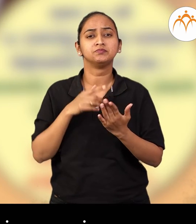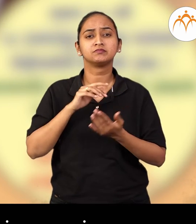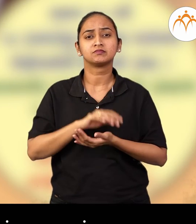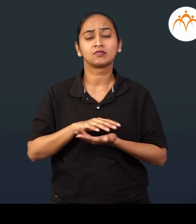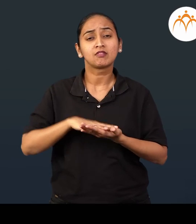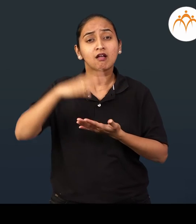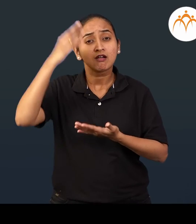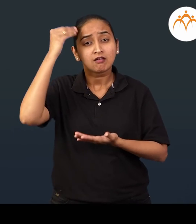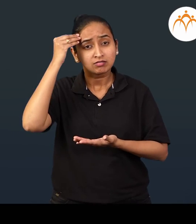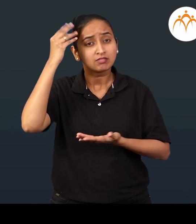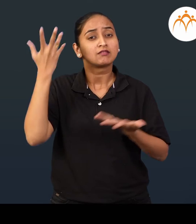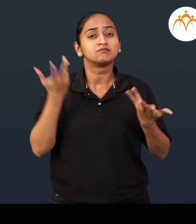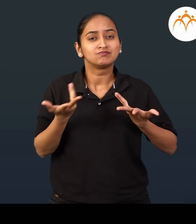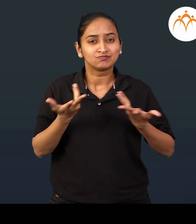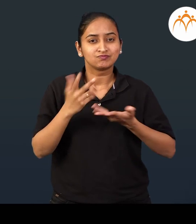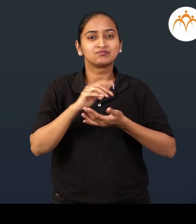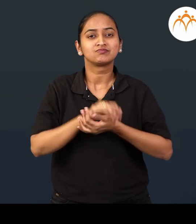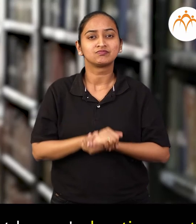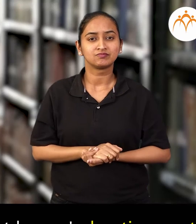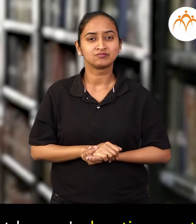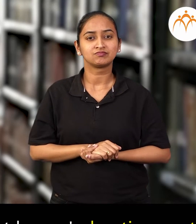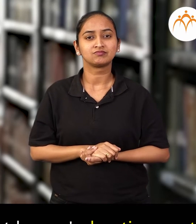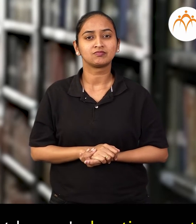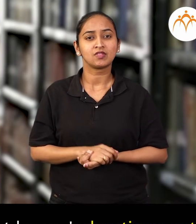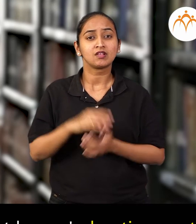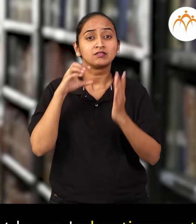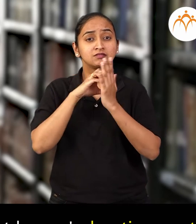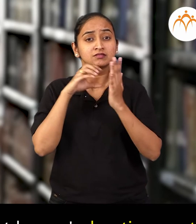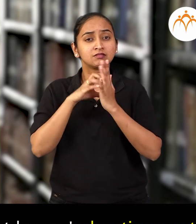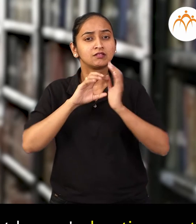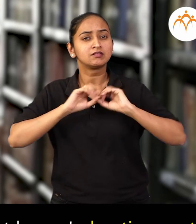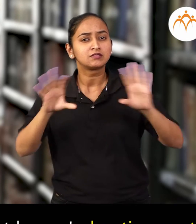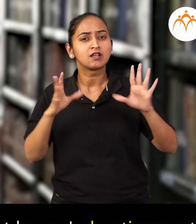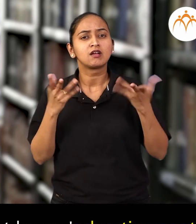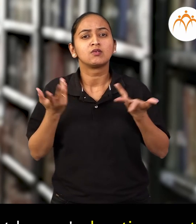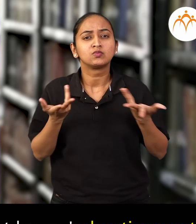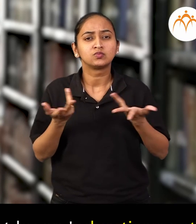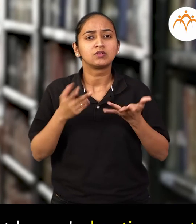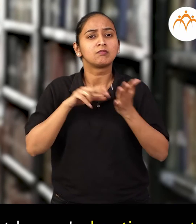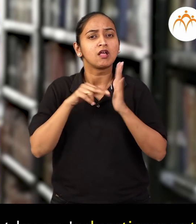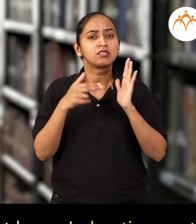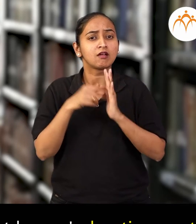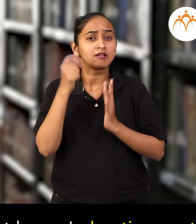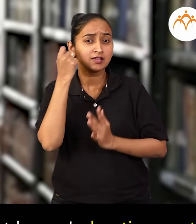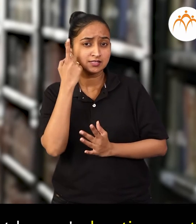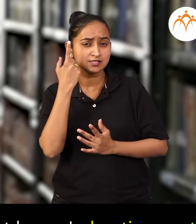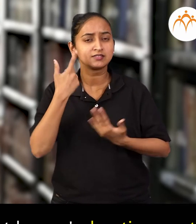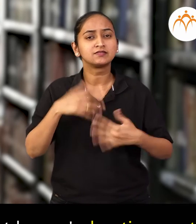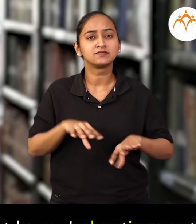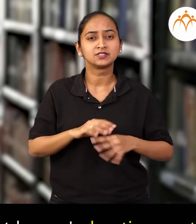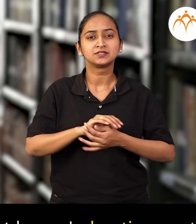What did we learn? We understood what is meant by an advertisement.